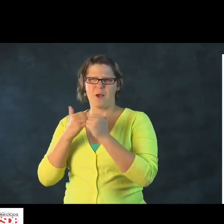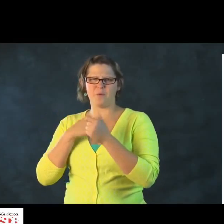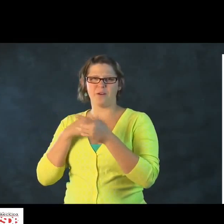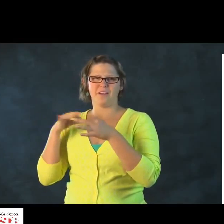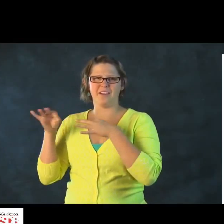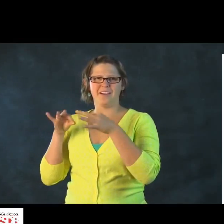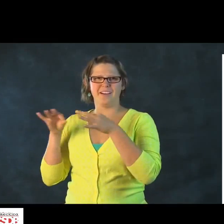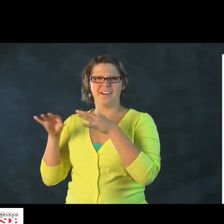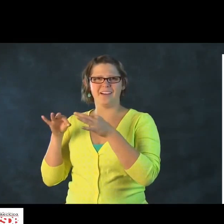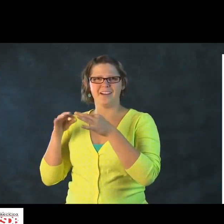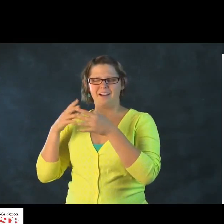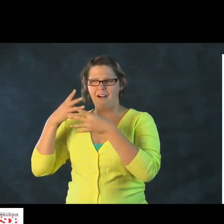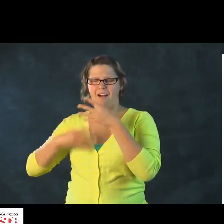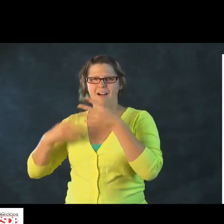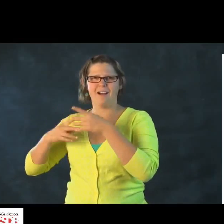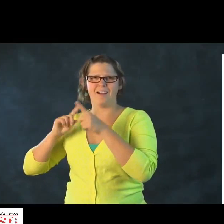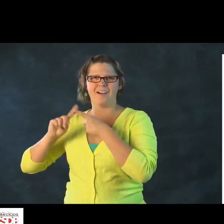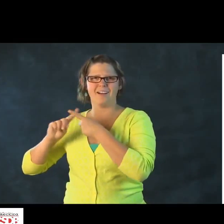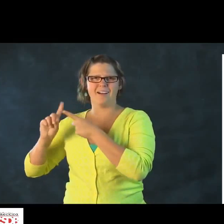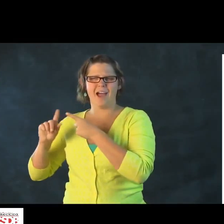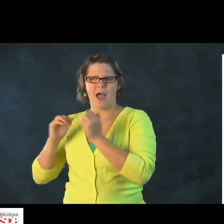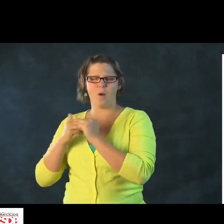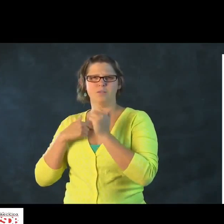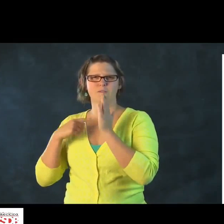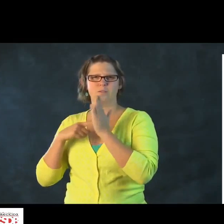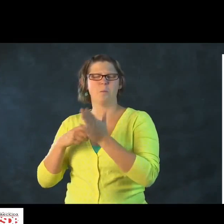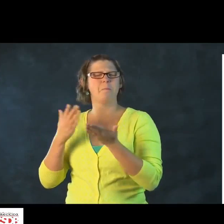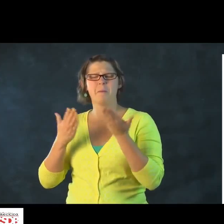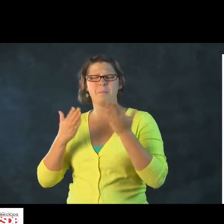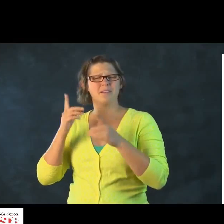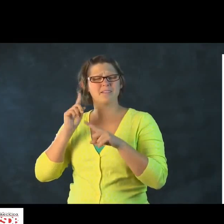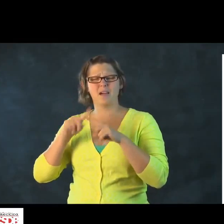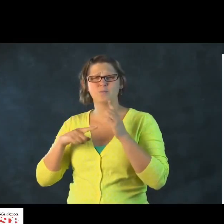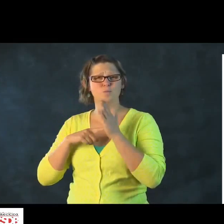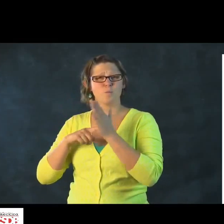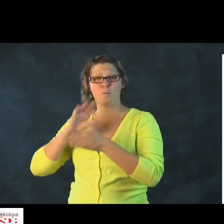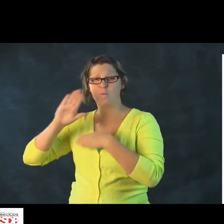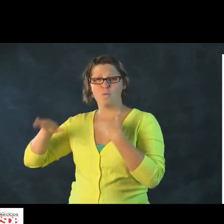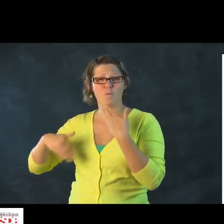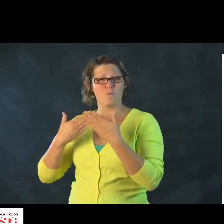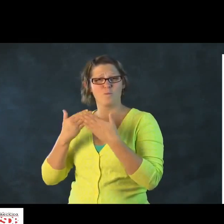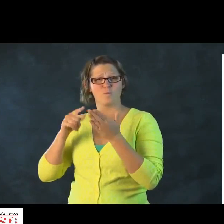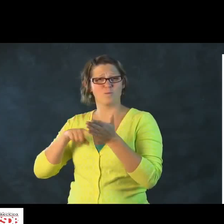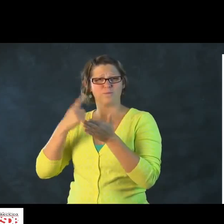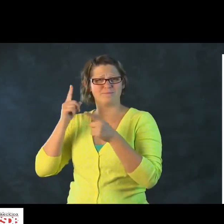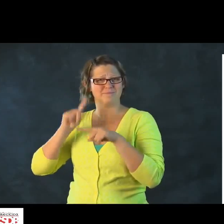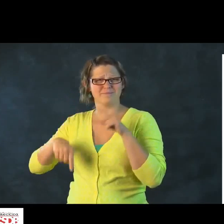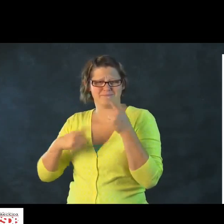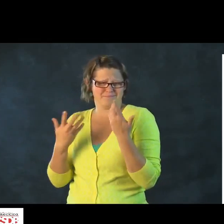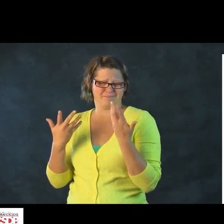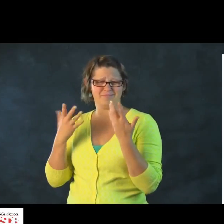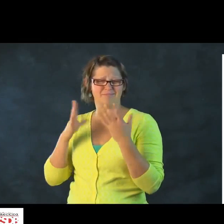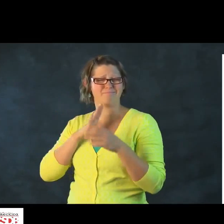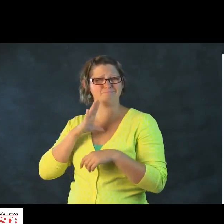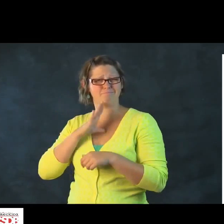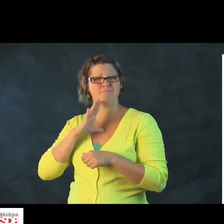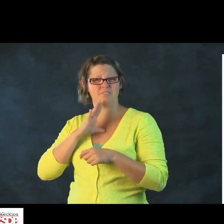There's so many definitions and meanings associated with that one word. You have to explain how it's used in different contexts.